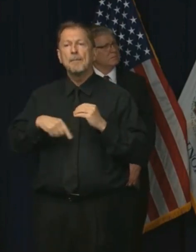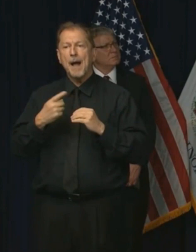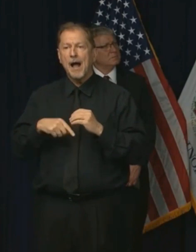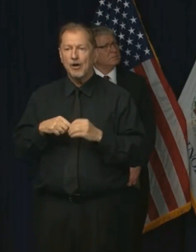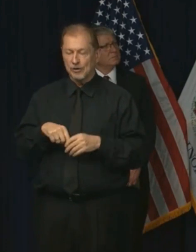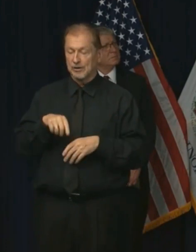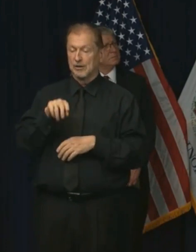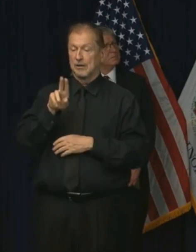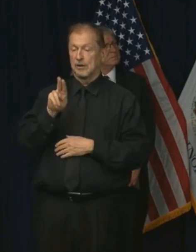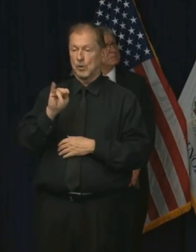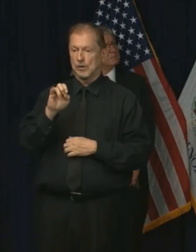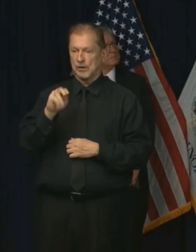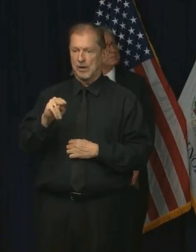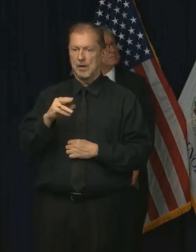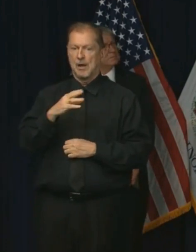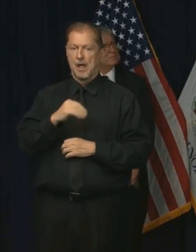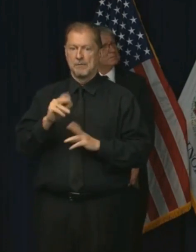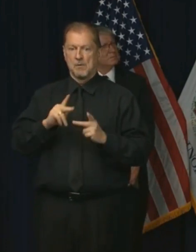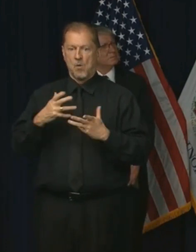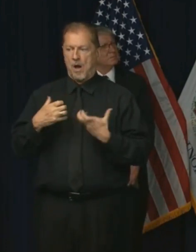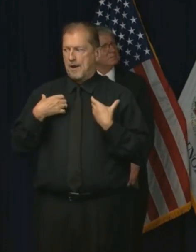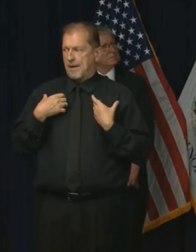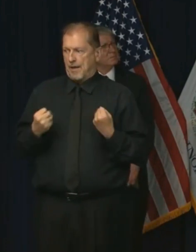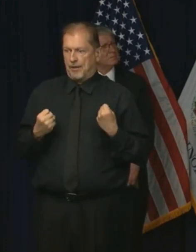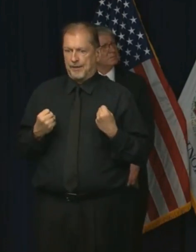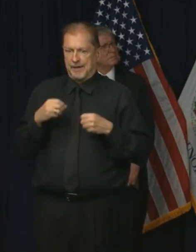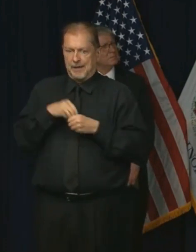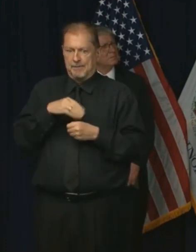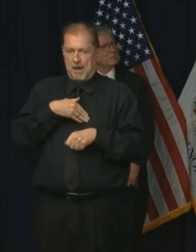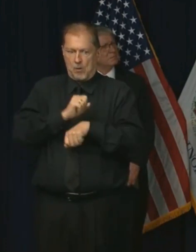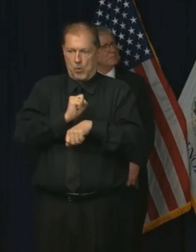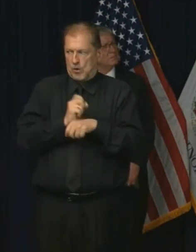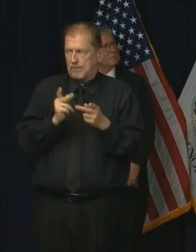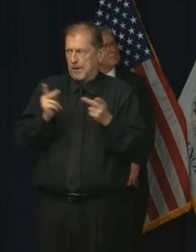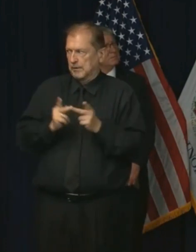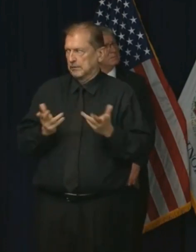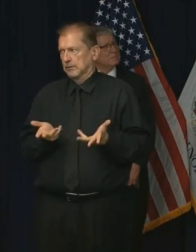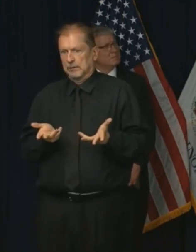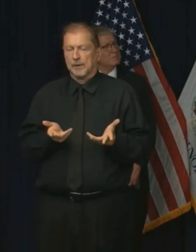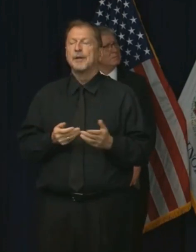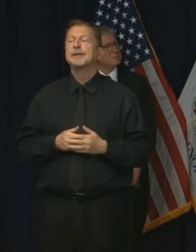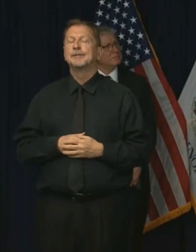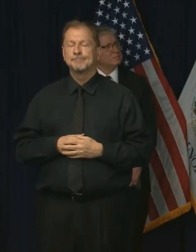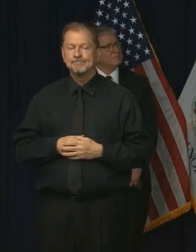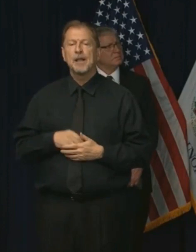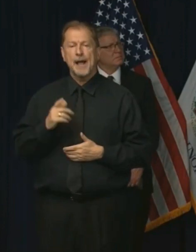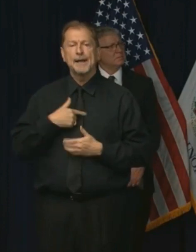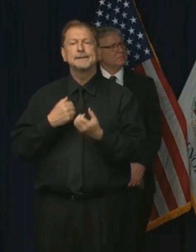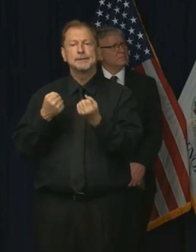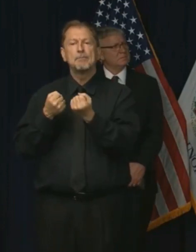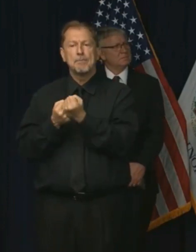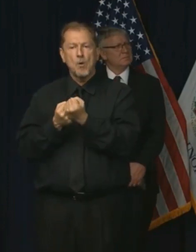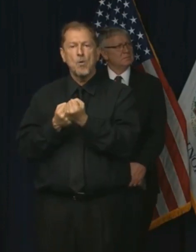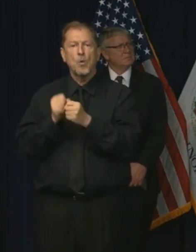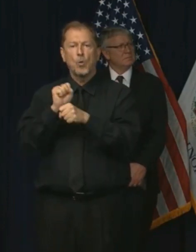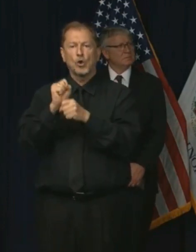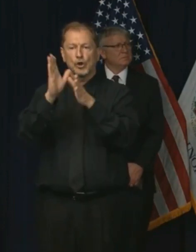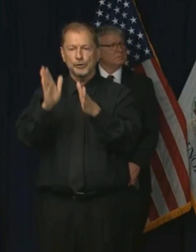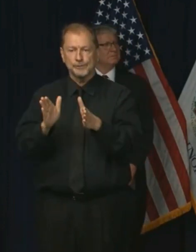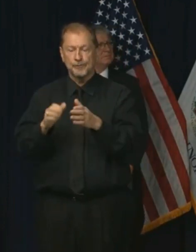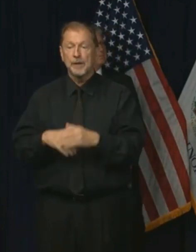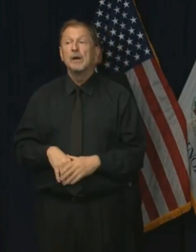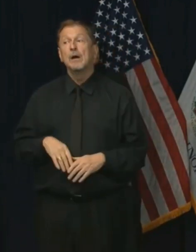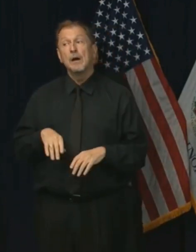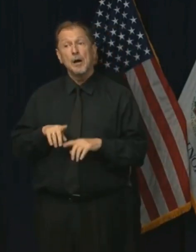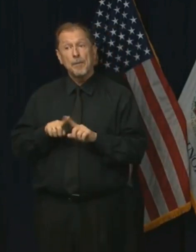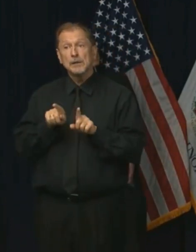and, you know, making sure that there are standards that are set in these very unusual times. Look, I support workers and I also have talked to